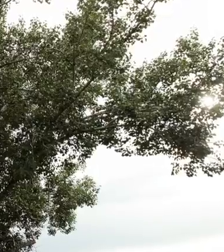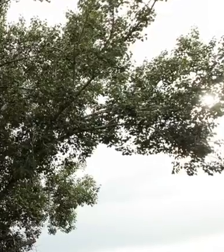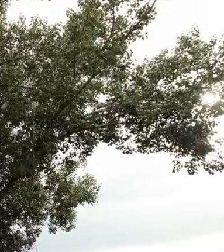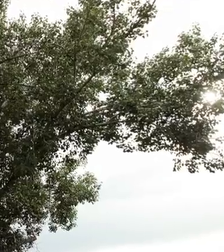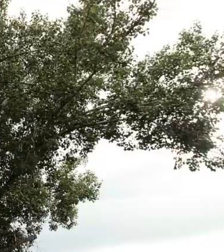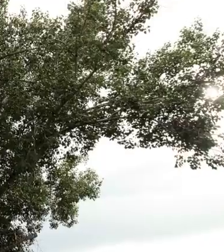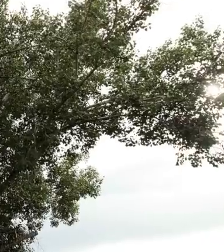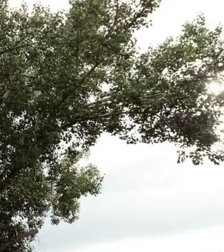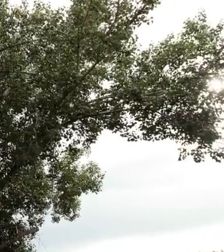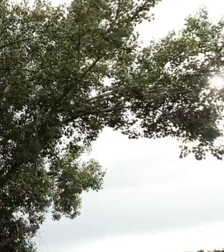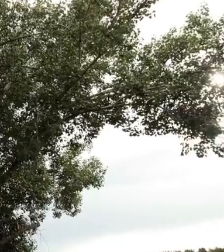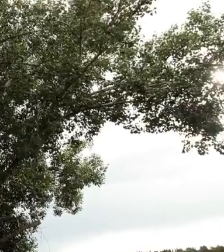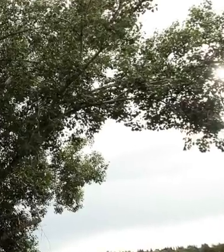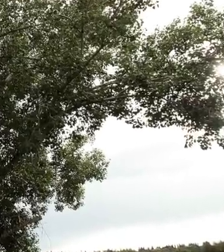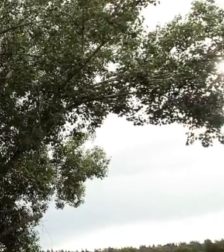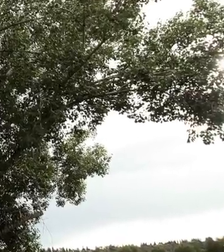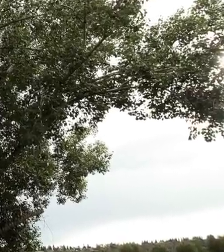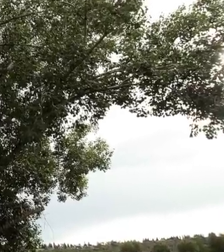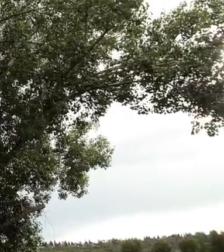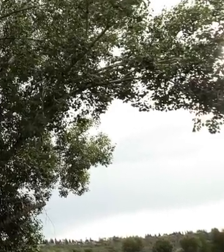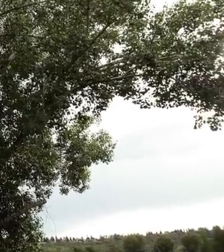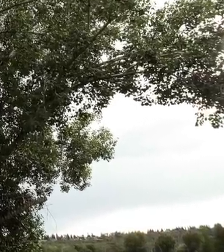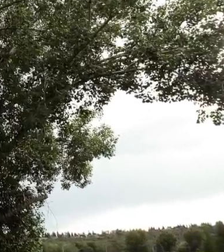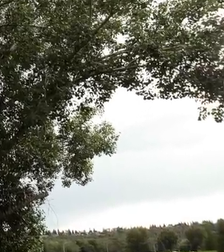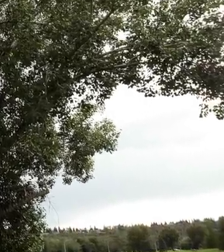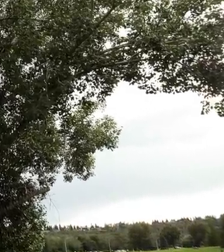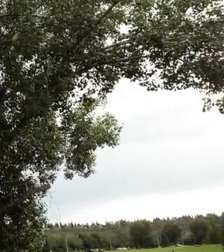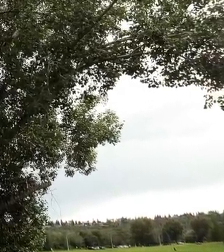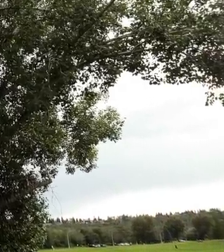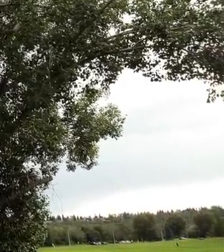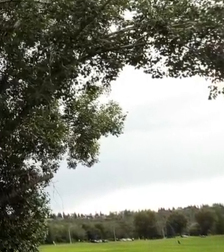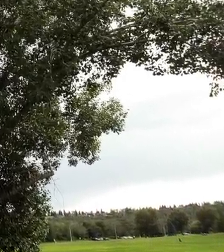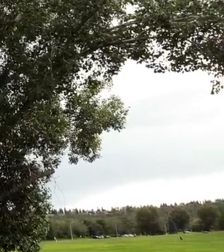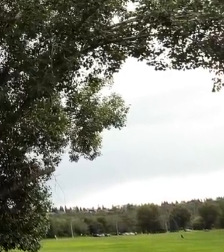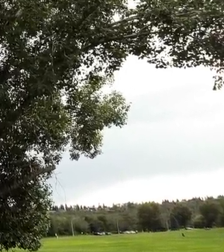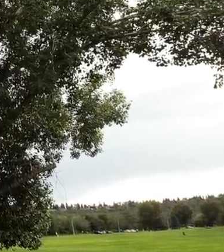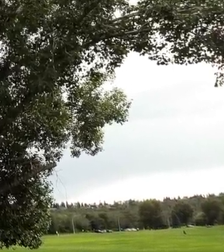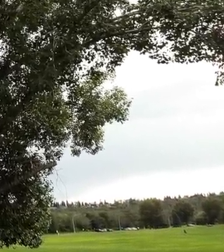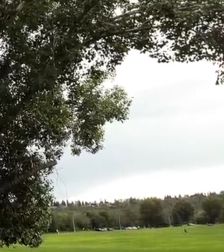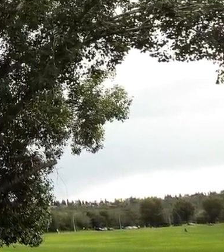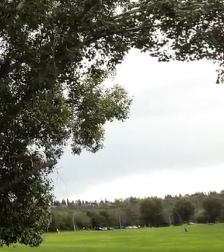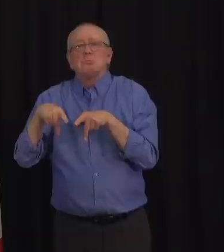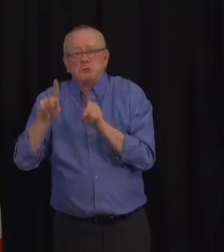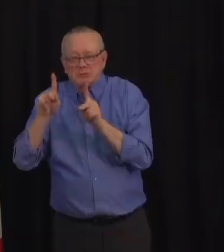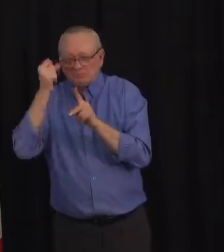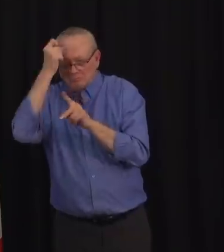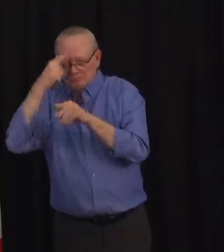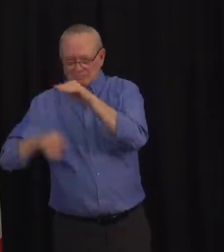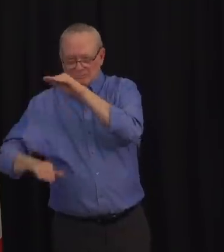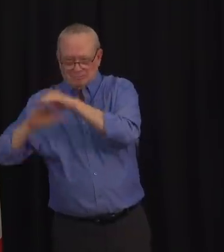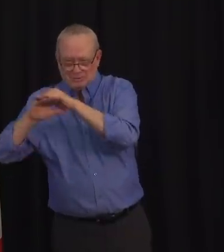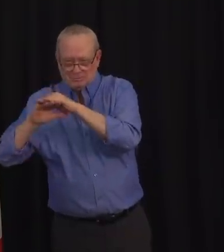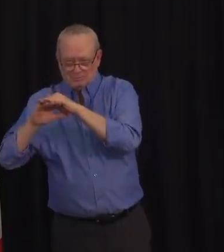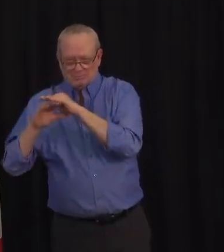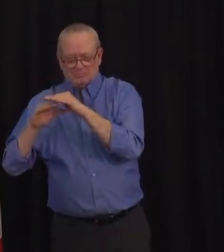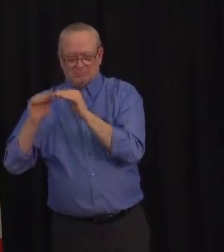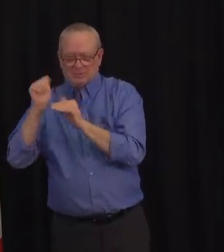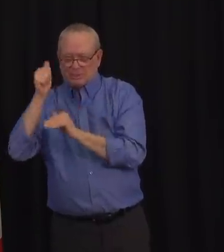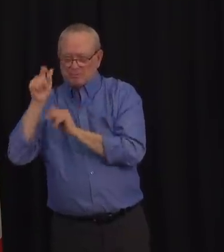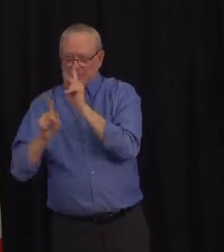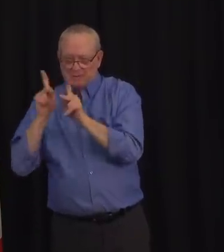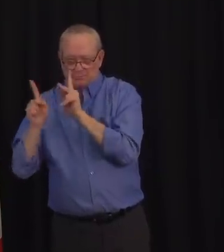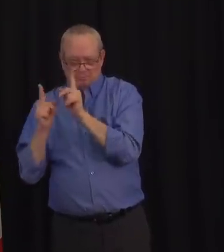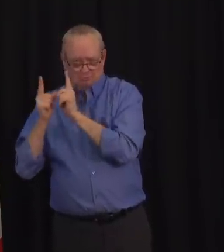gatherings will be permitted to a maximum of 10 people. Indoor social contact should be limited to those within a single